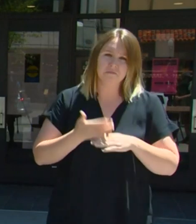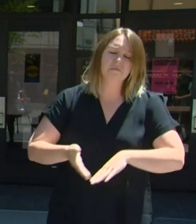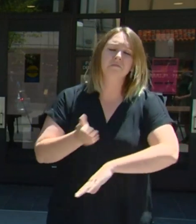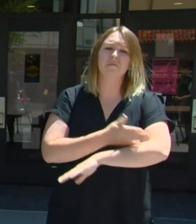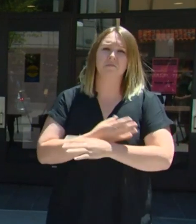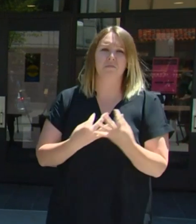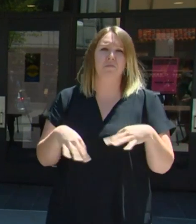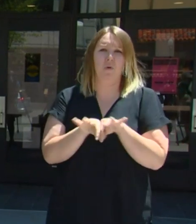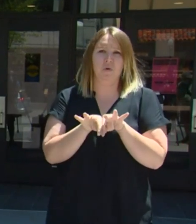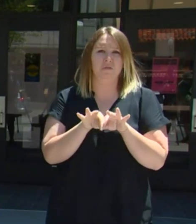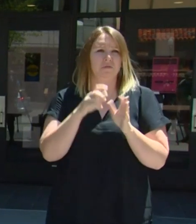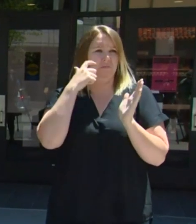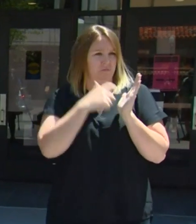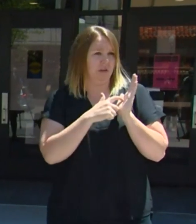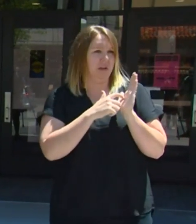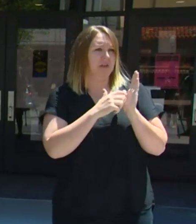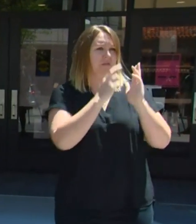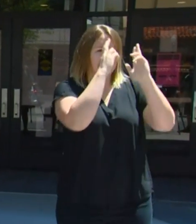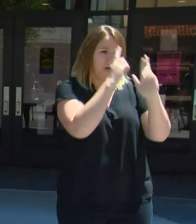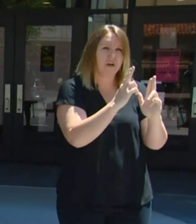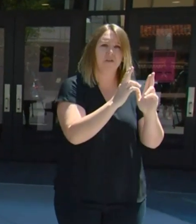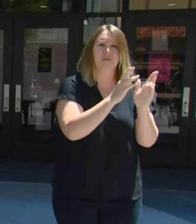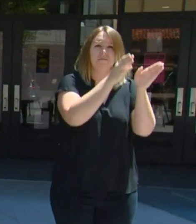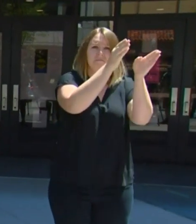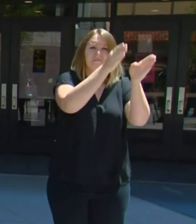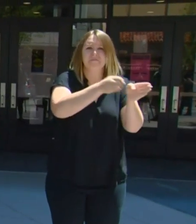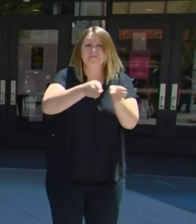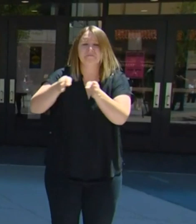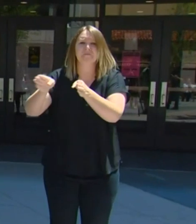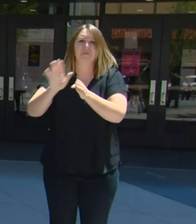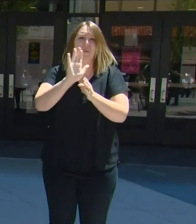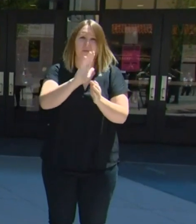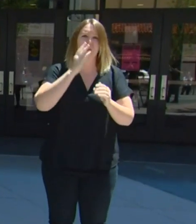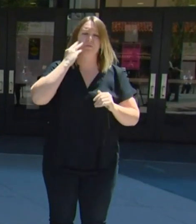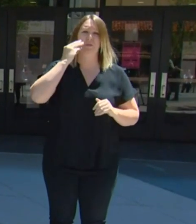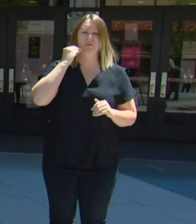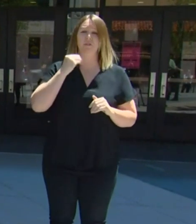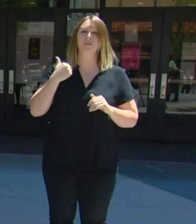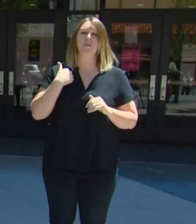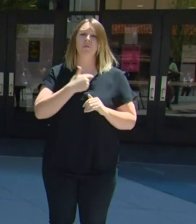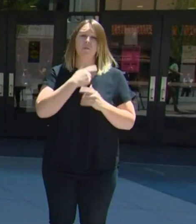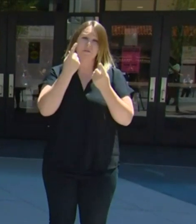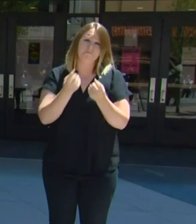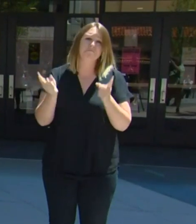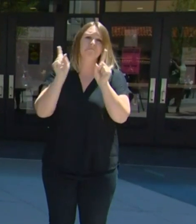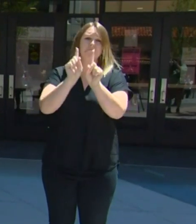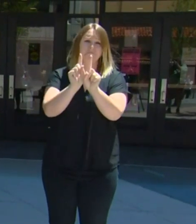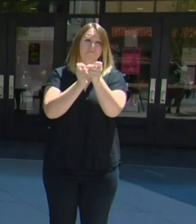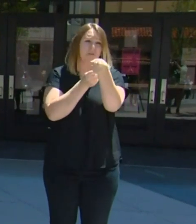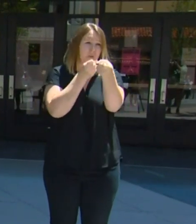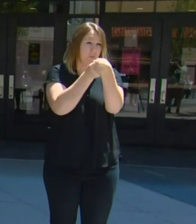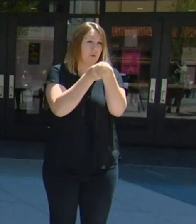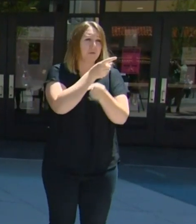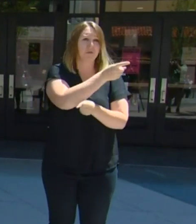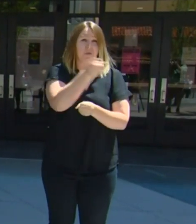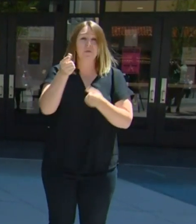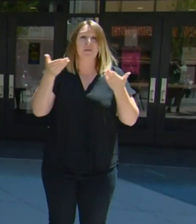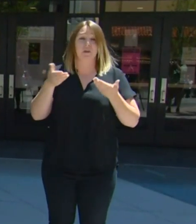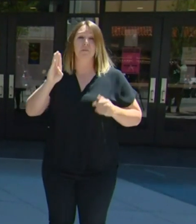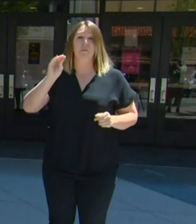vital and important to our community. We stand with you both here in Boise and around the country